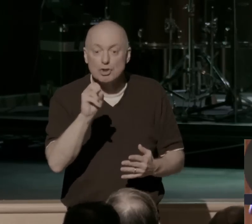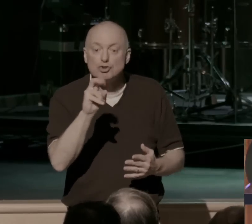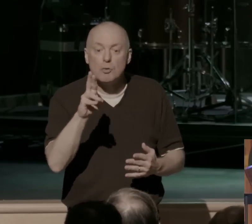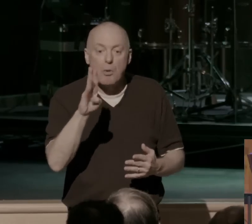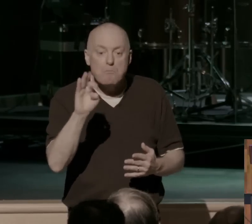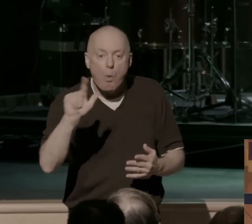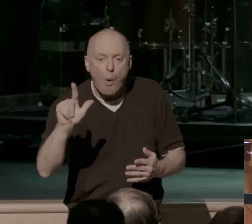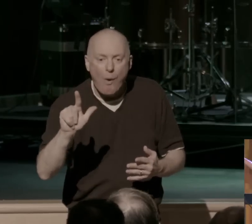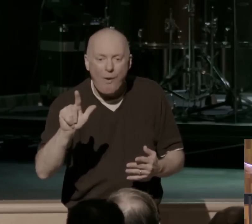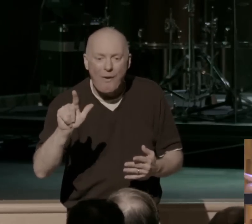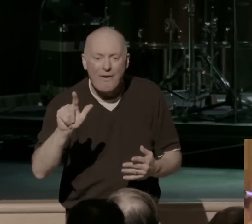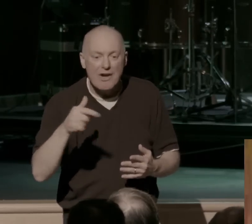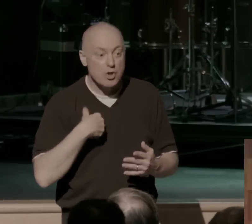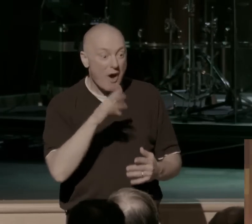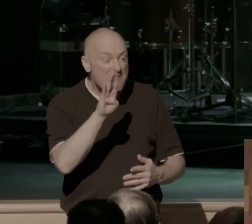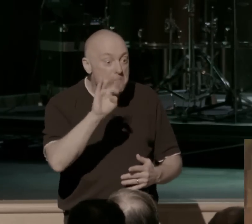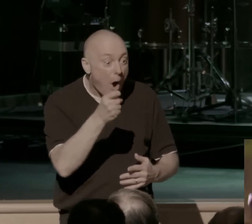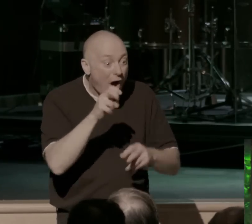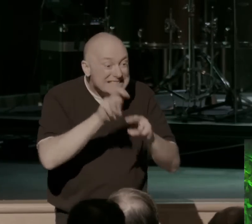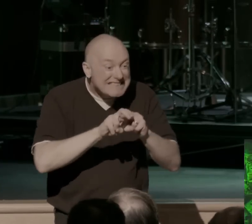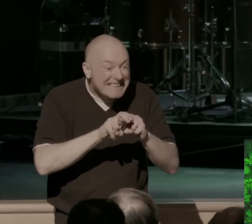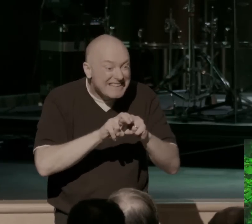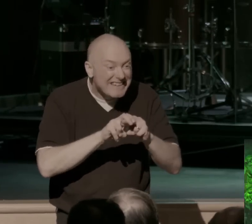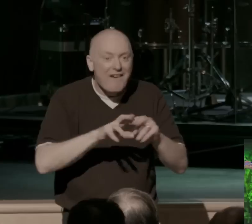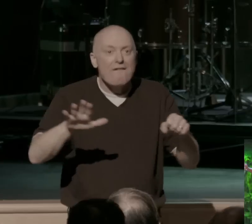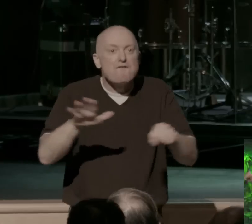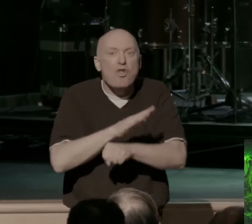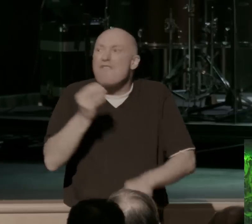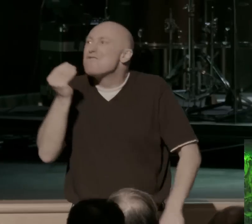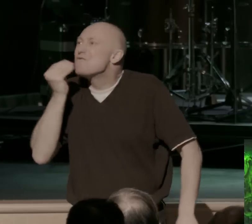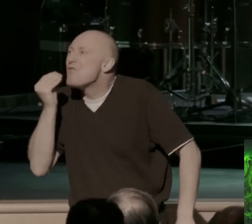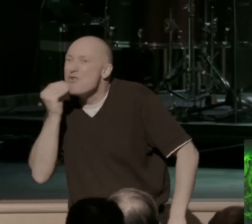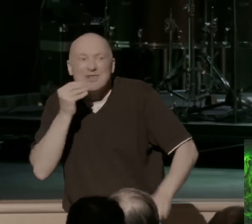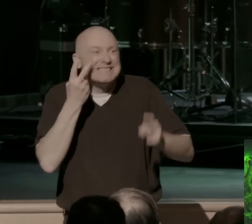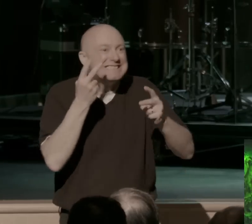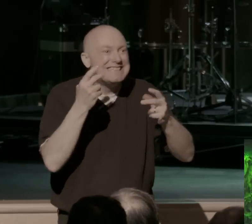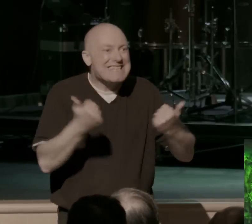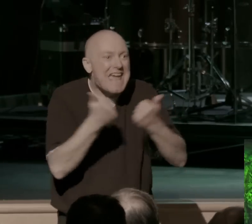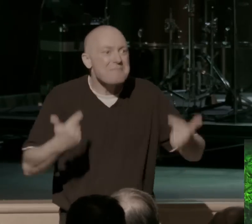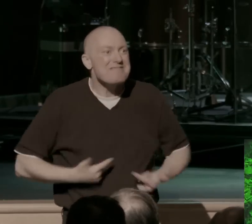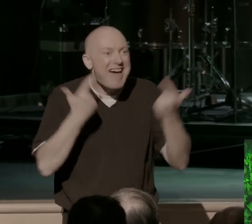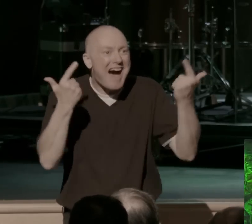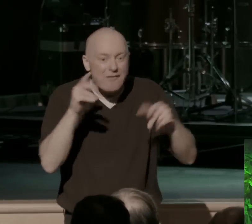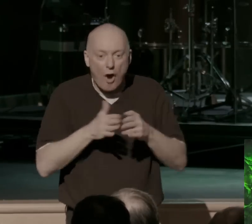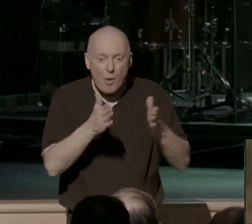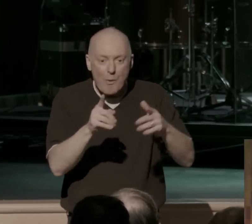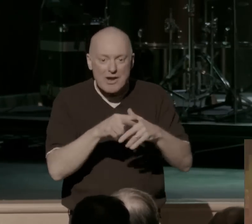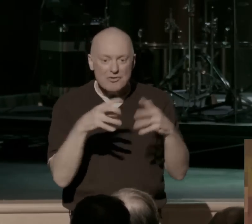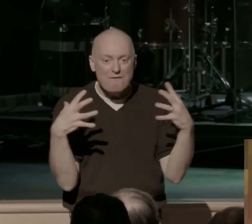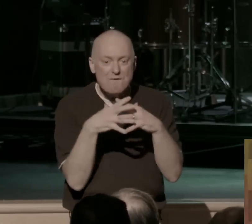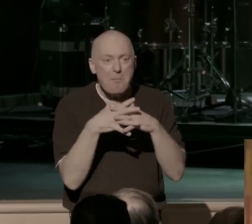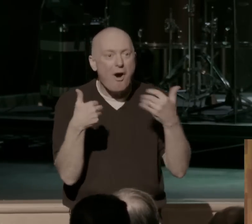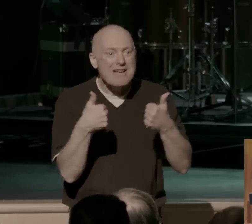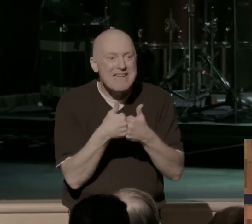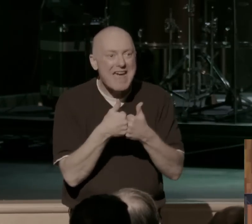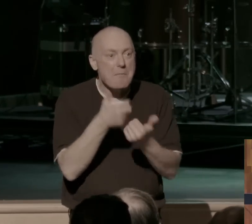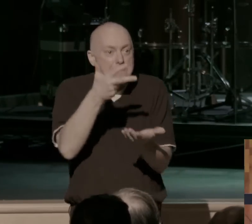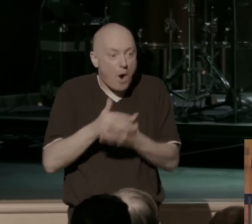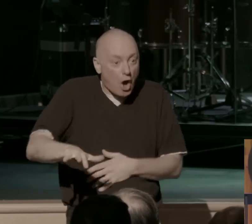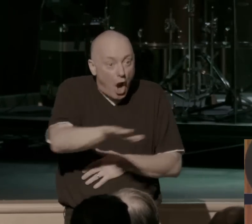you've got this box seats where it's going to be full of food to see the game live. And on the way to the game, you're in the parking lot on your way to it, and